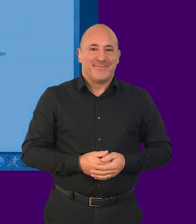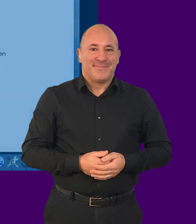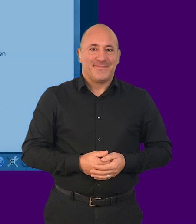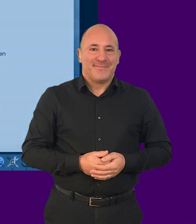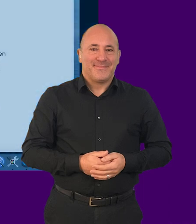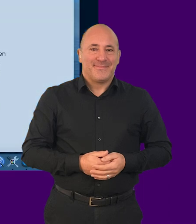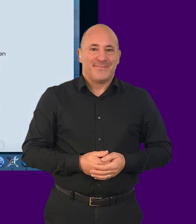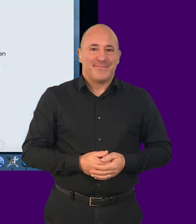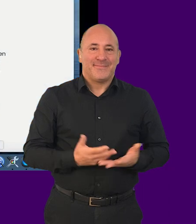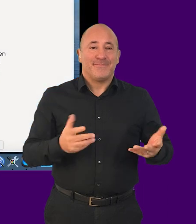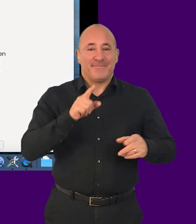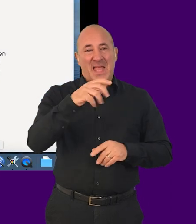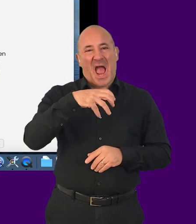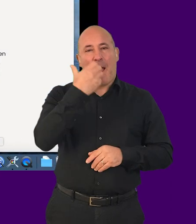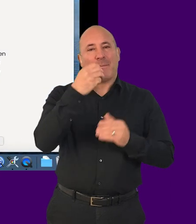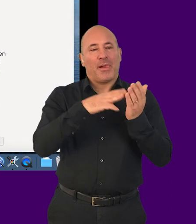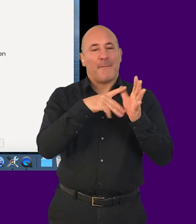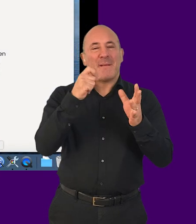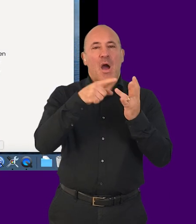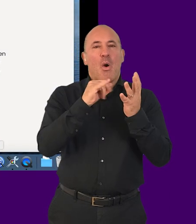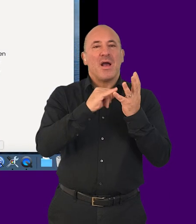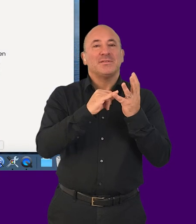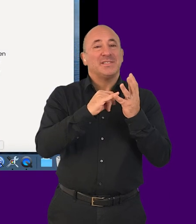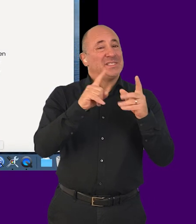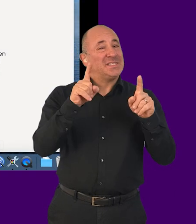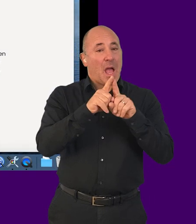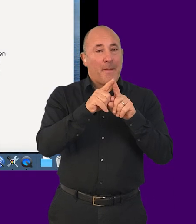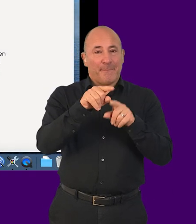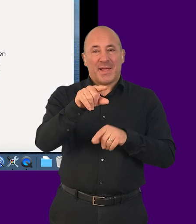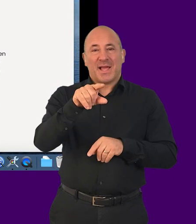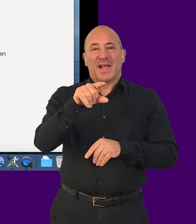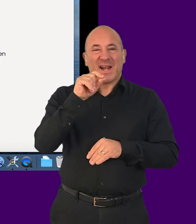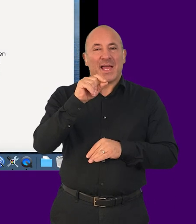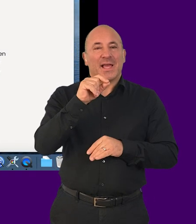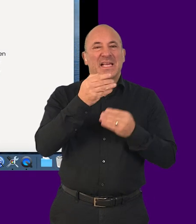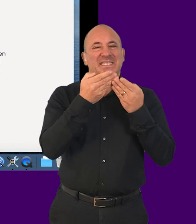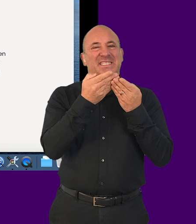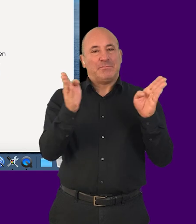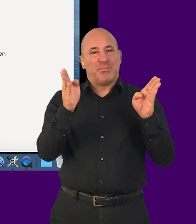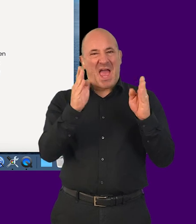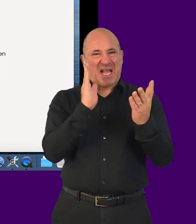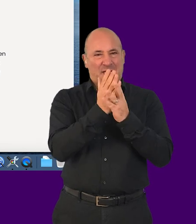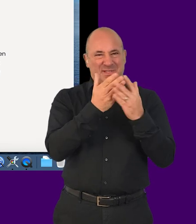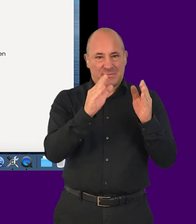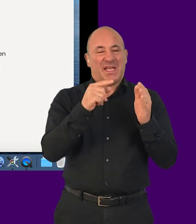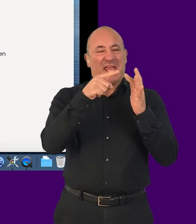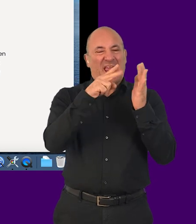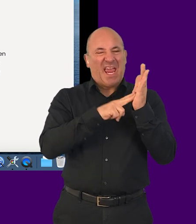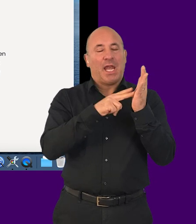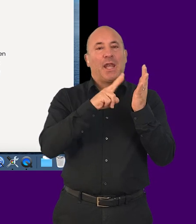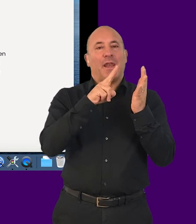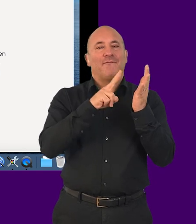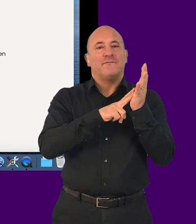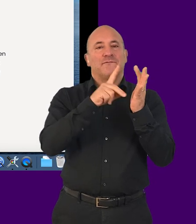You can do the same on macOS by selecting the Invert Colors option under Display in the Accessibility settings.